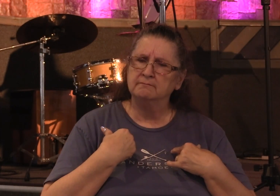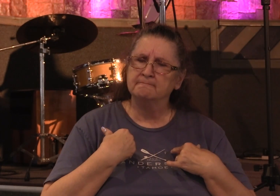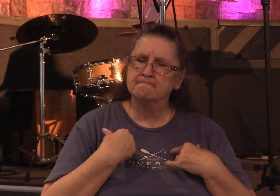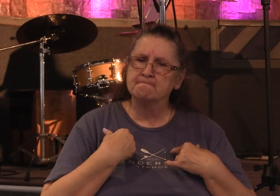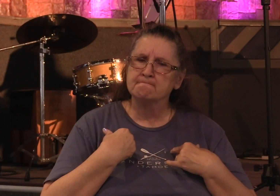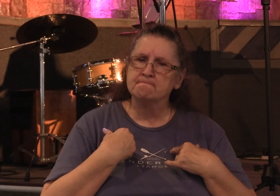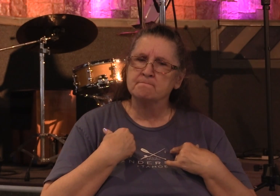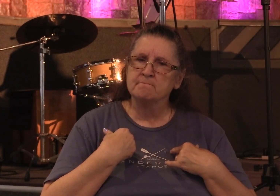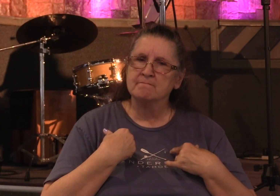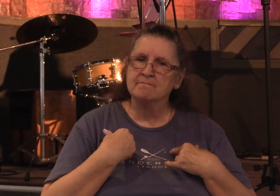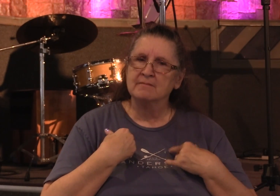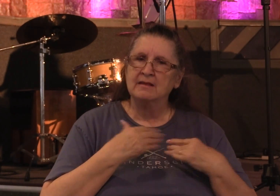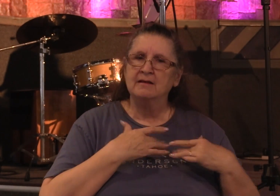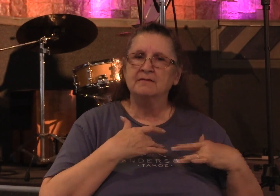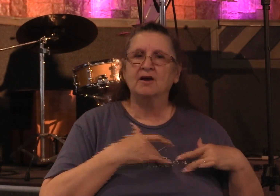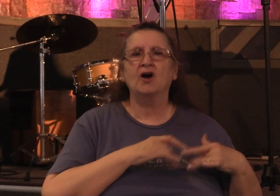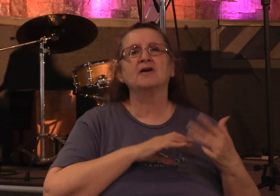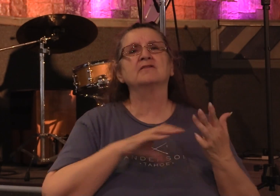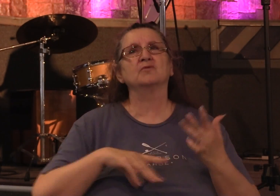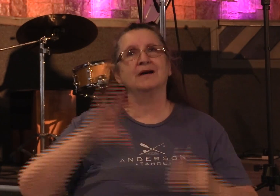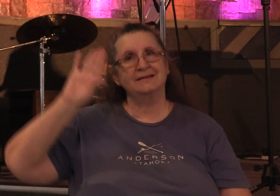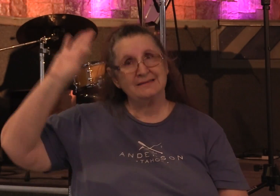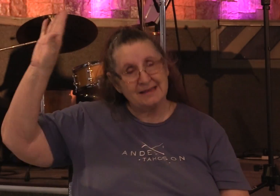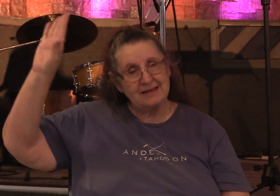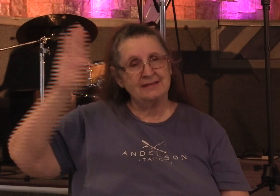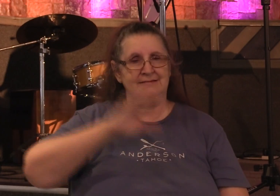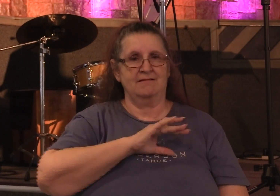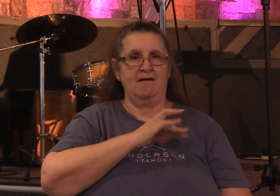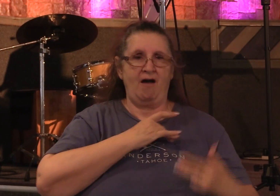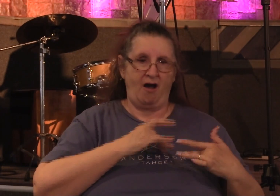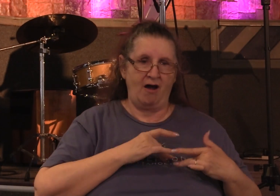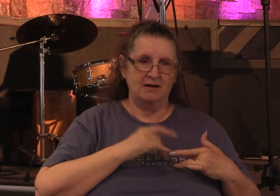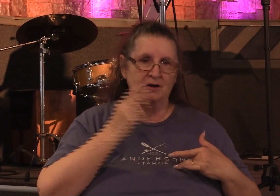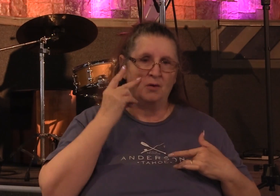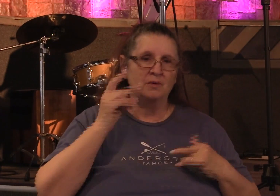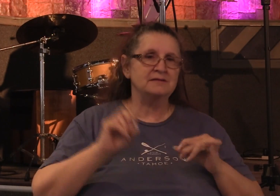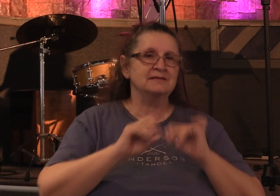Well, it's the heart of Christ, which we see so clearly in the scriptures.